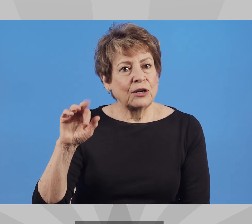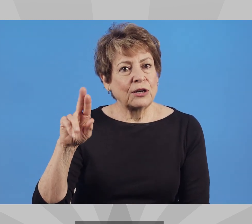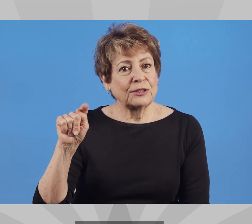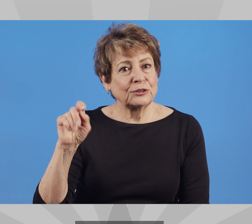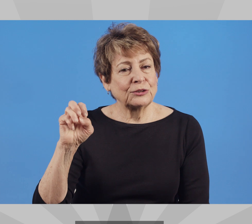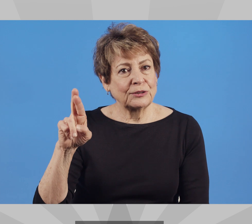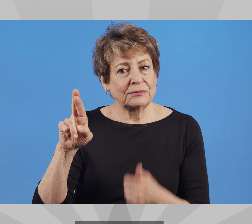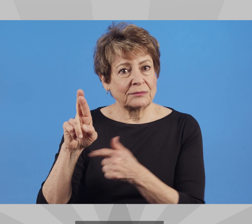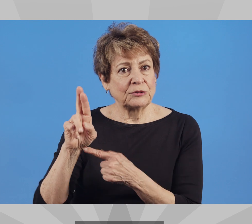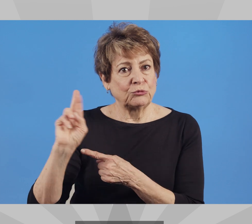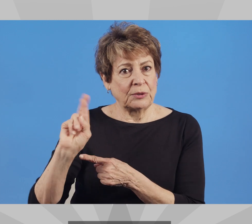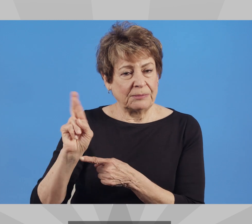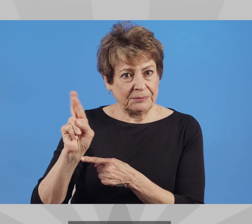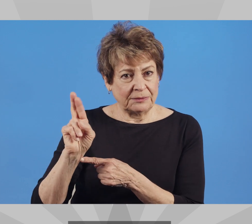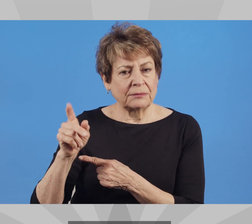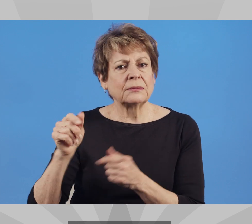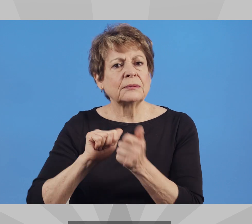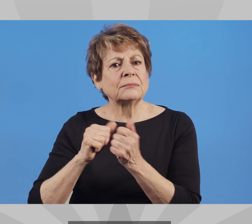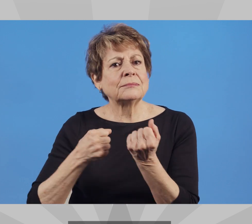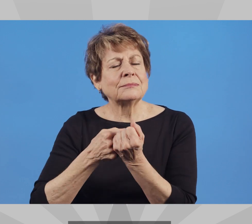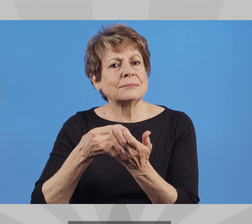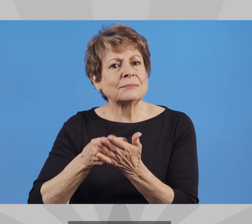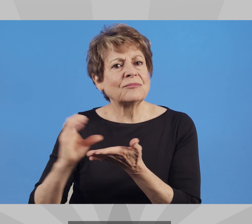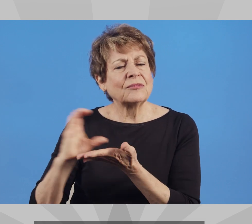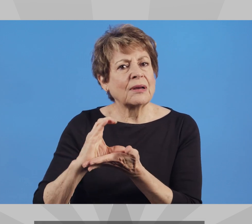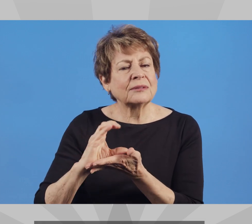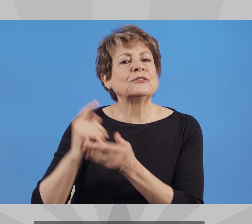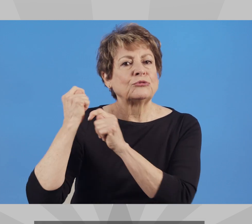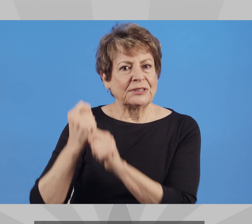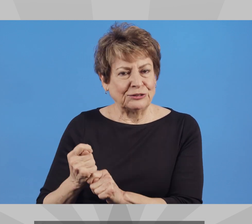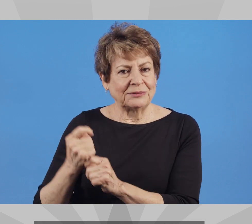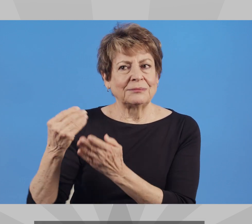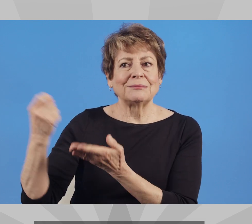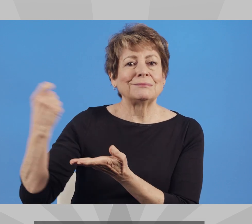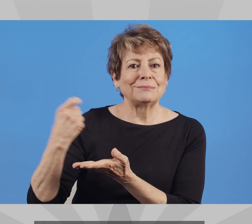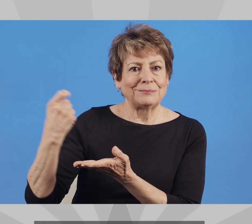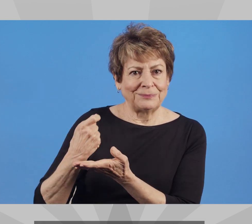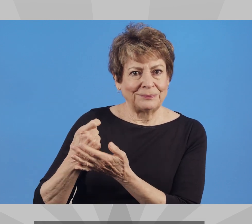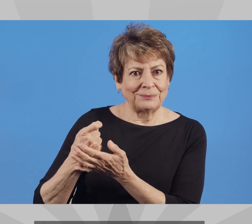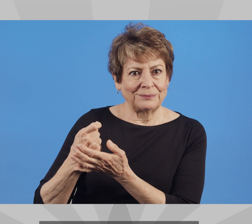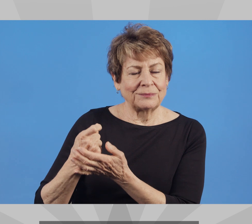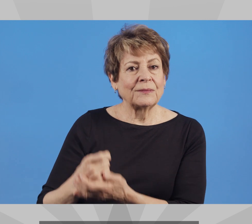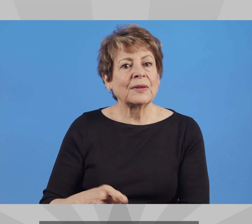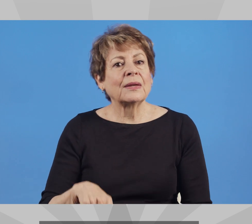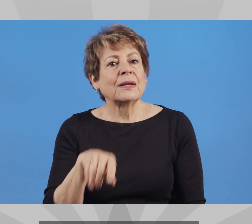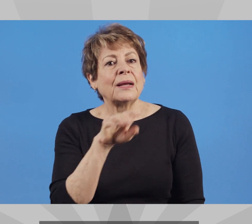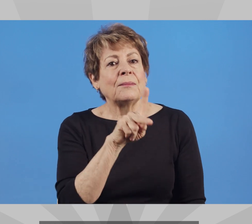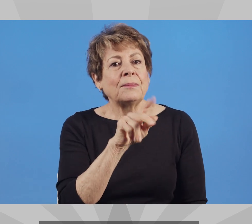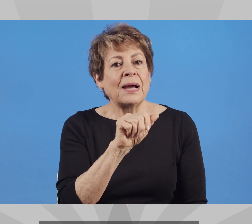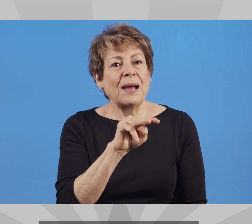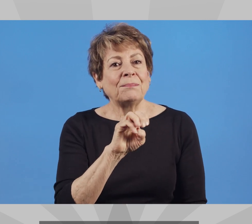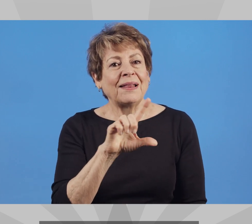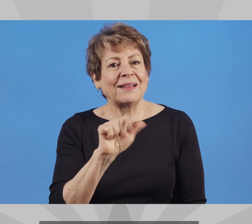Pamela Carter Party Republican Campaign Funding Traditional Website